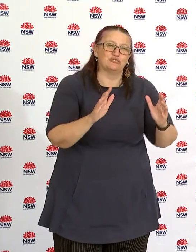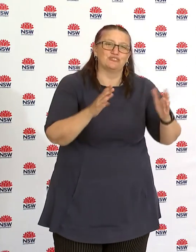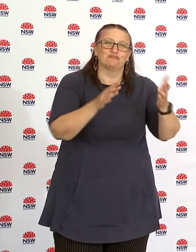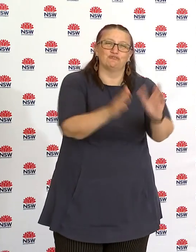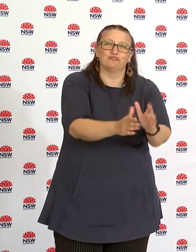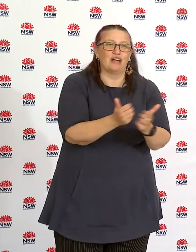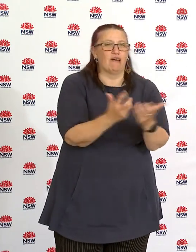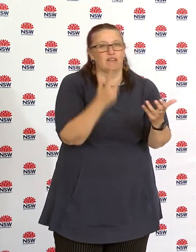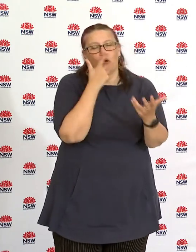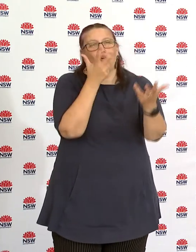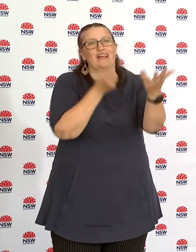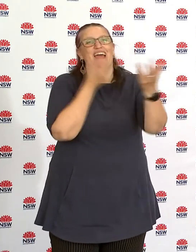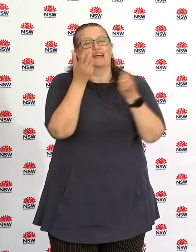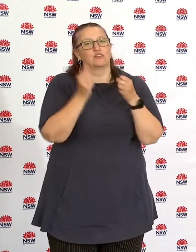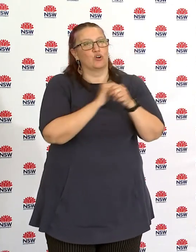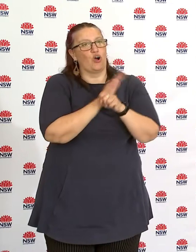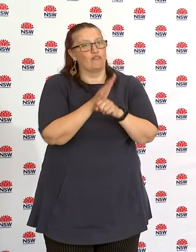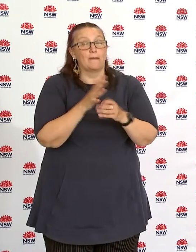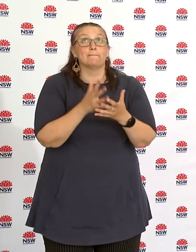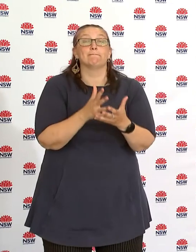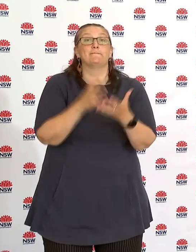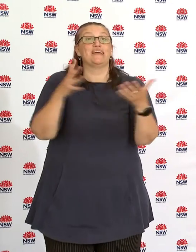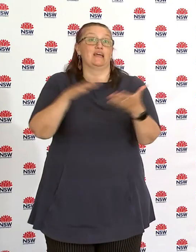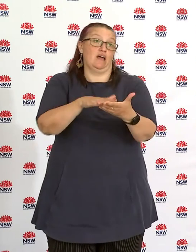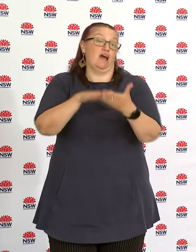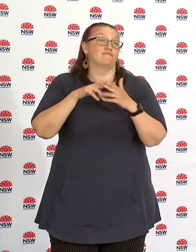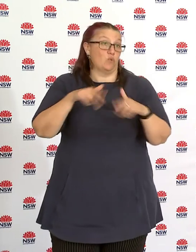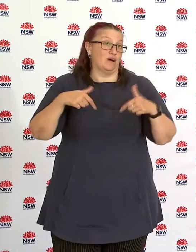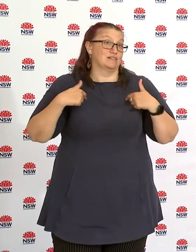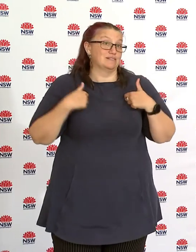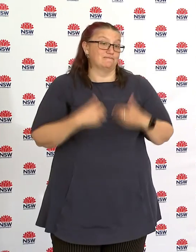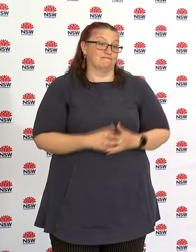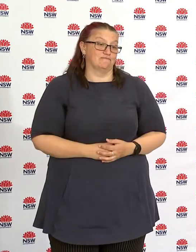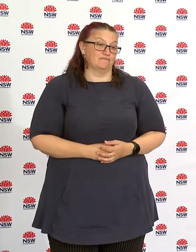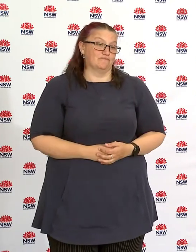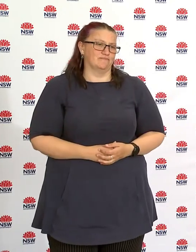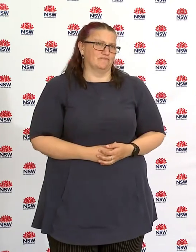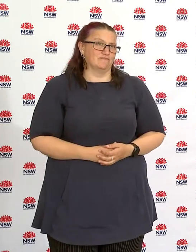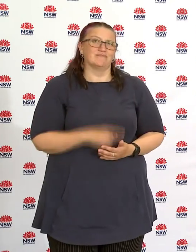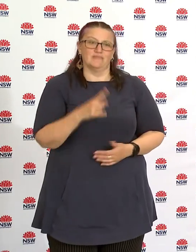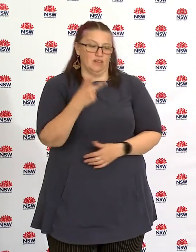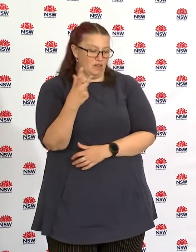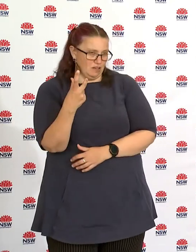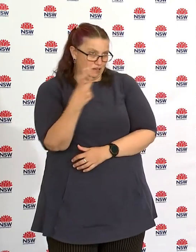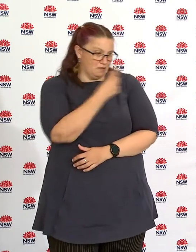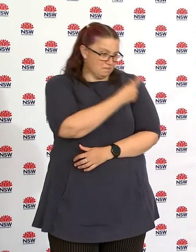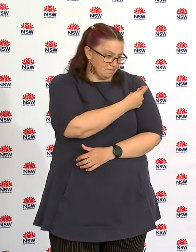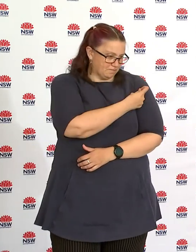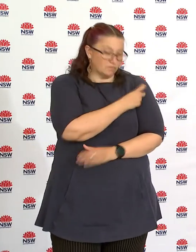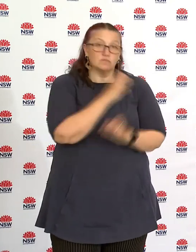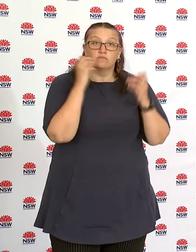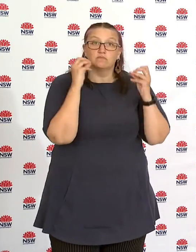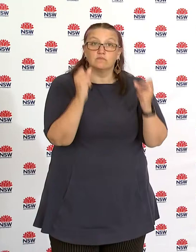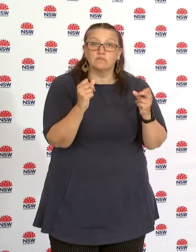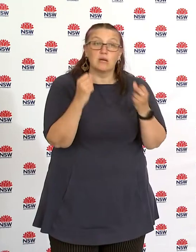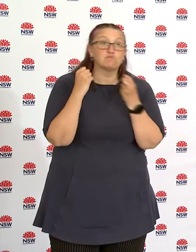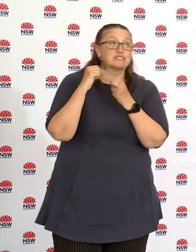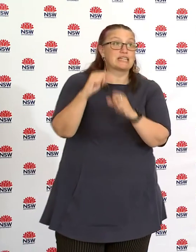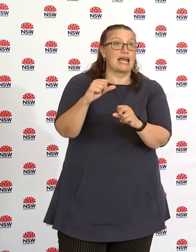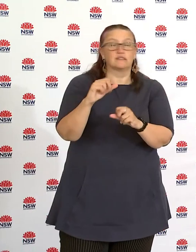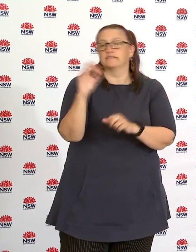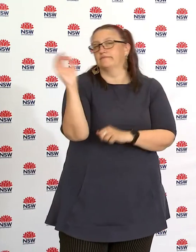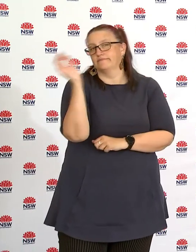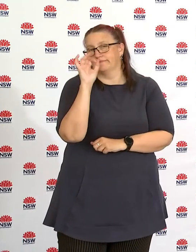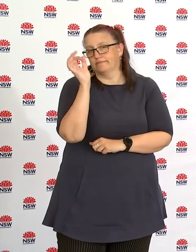preventing that transmission risk and it does take delayed two to three weeks but the more we can see the vaccination